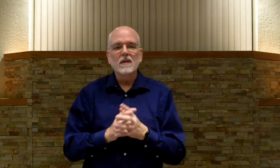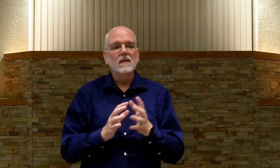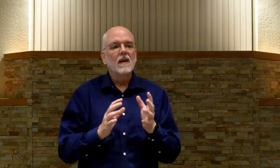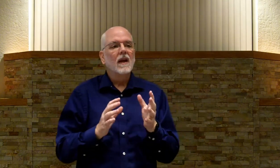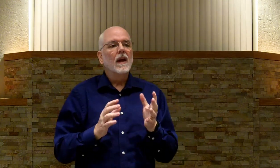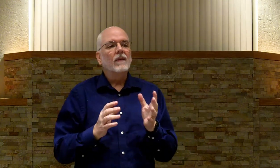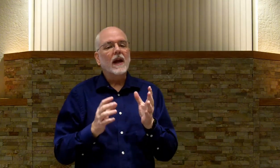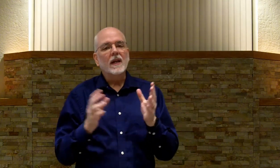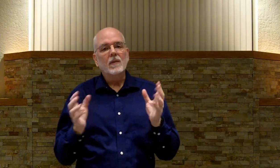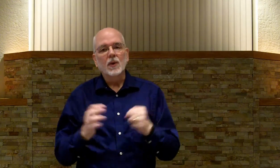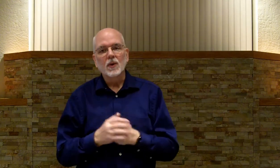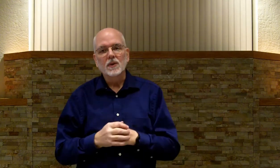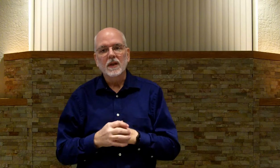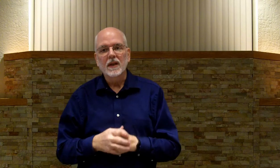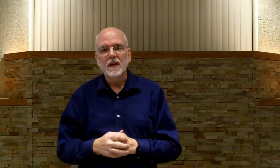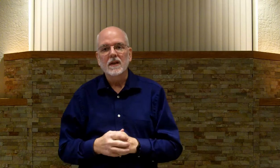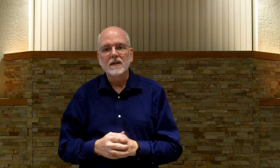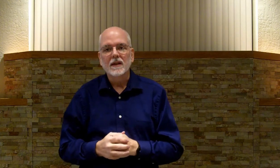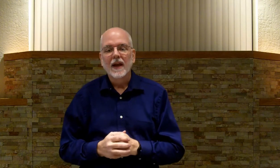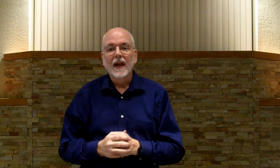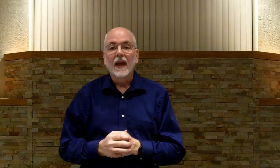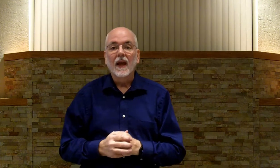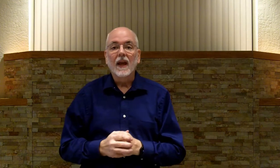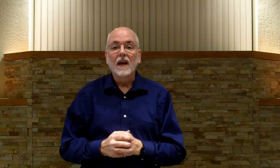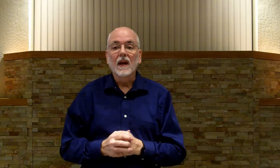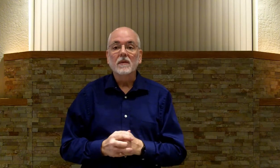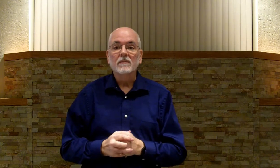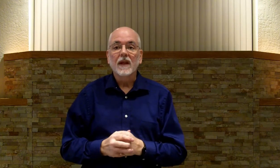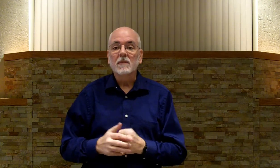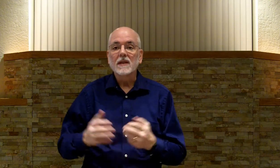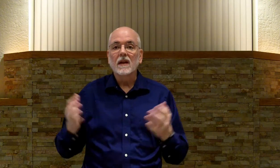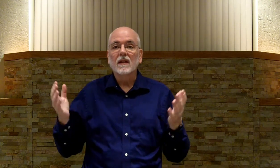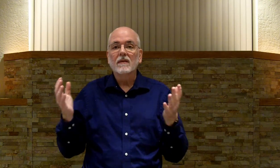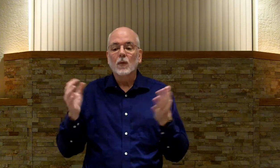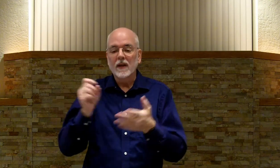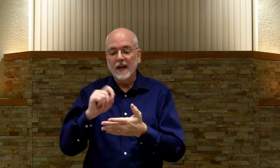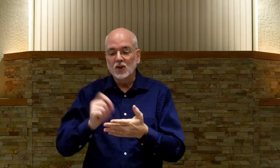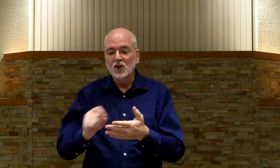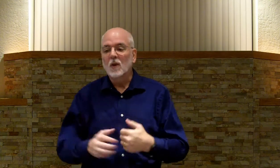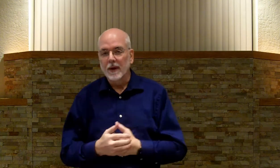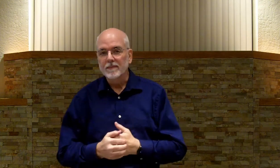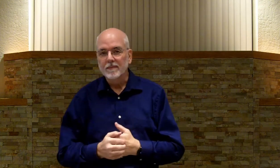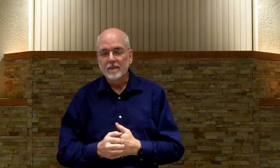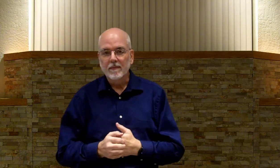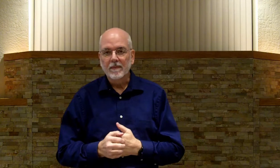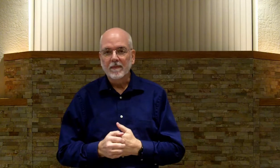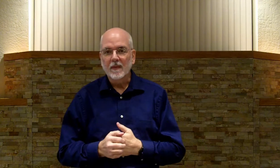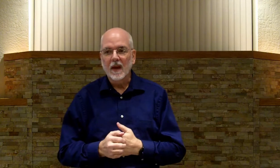This is, in fact, Hebrews is a, it's basically a written down sermon. Okay,